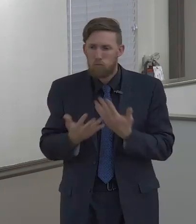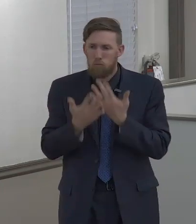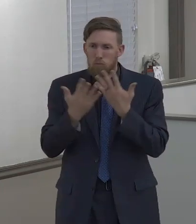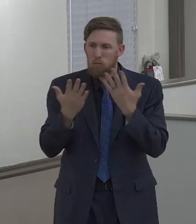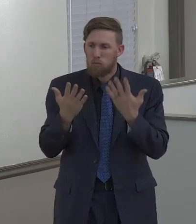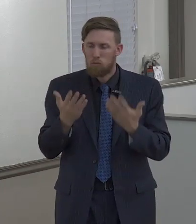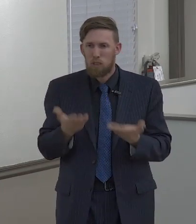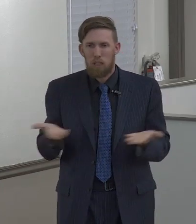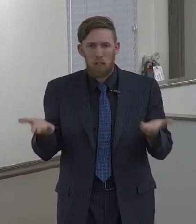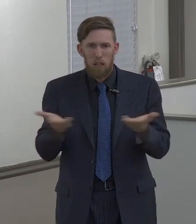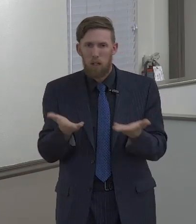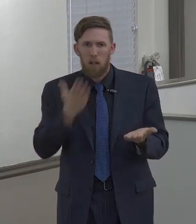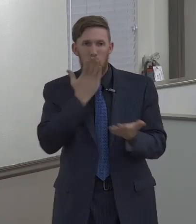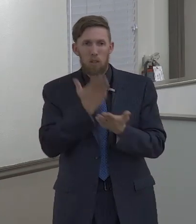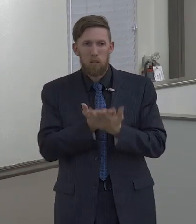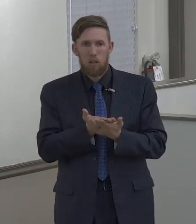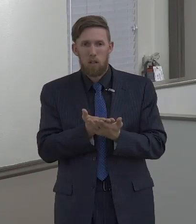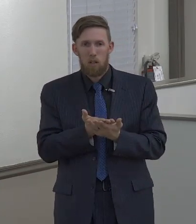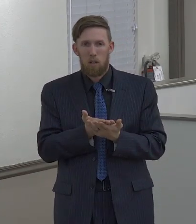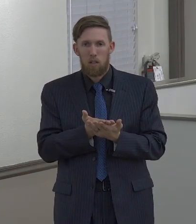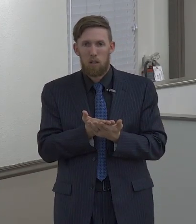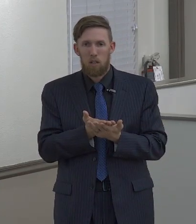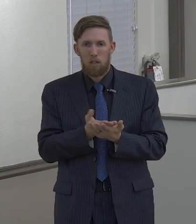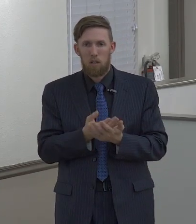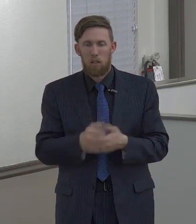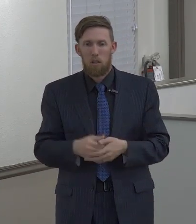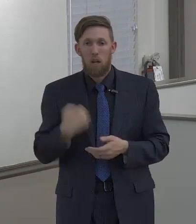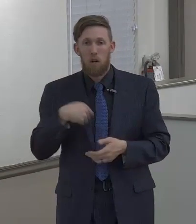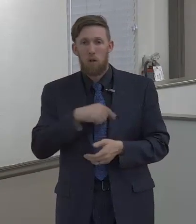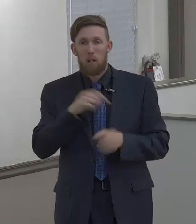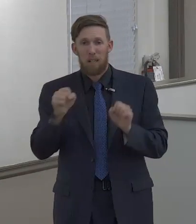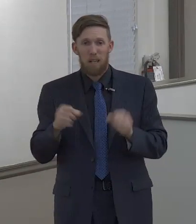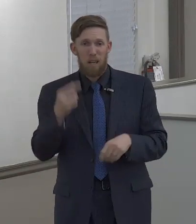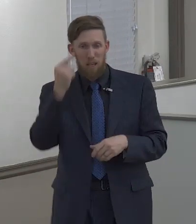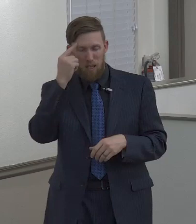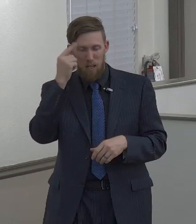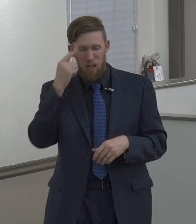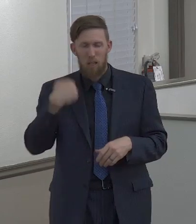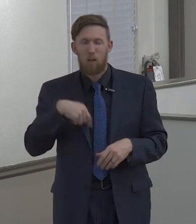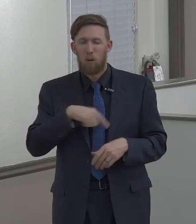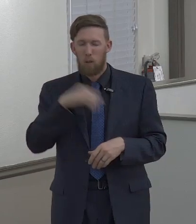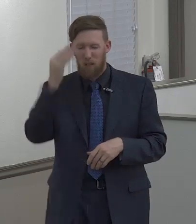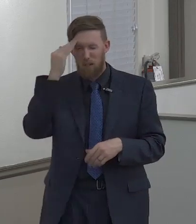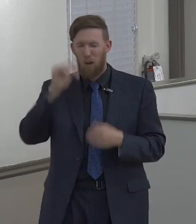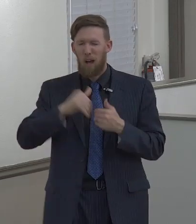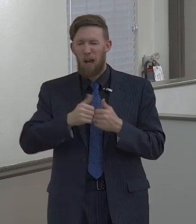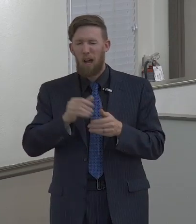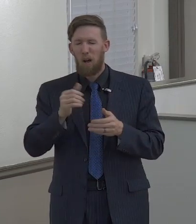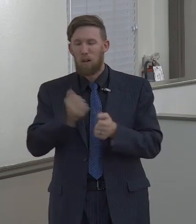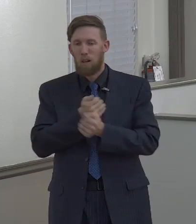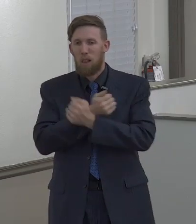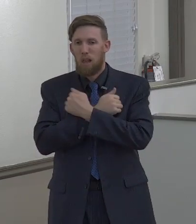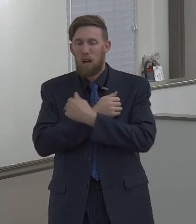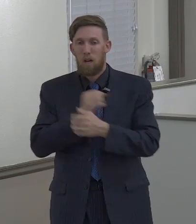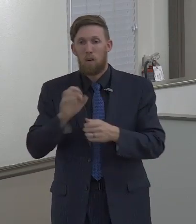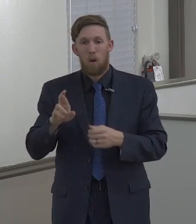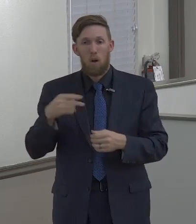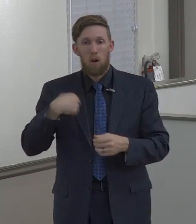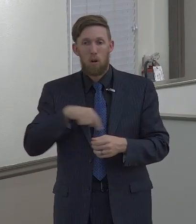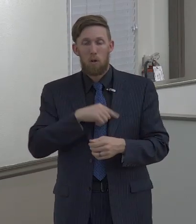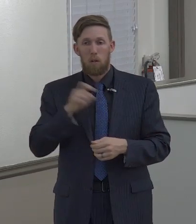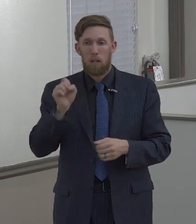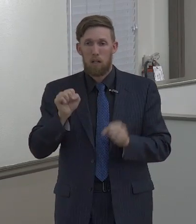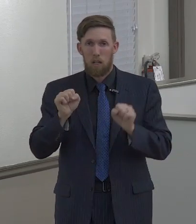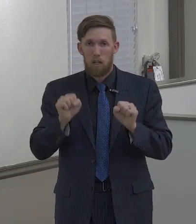we're good we've got this love thing down or we can take the admonition found in 1st Thessalonians 4